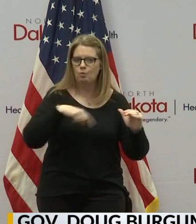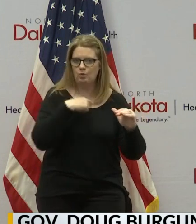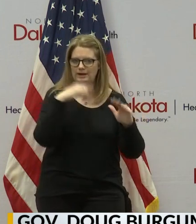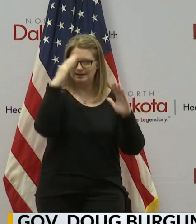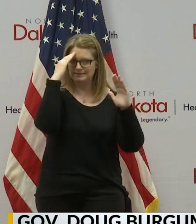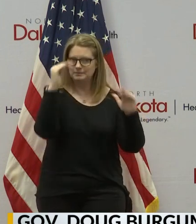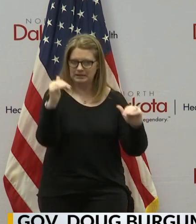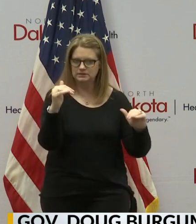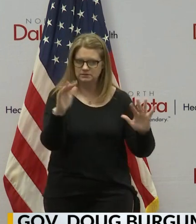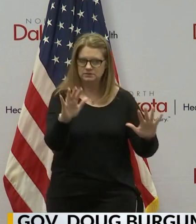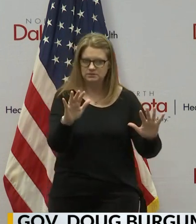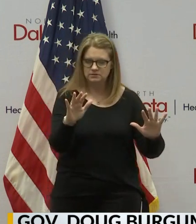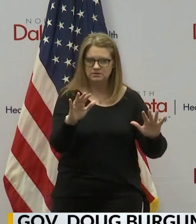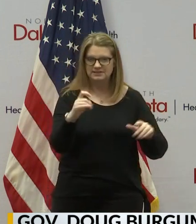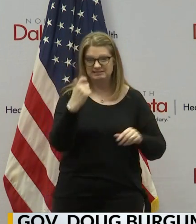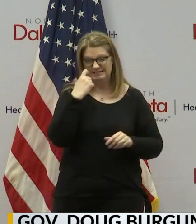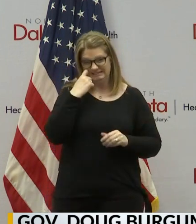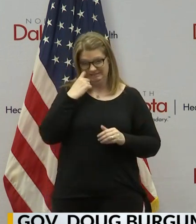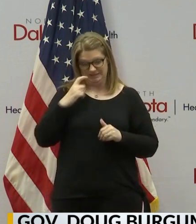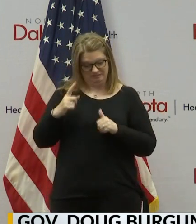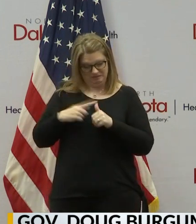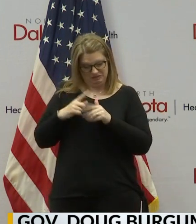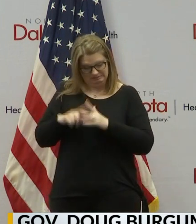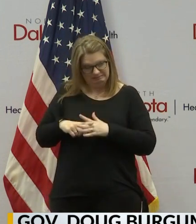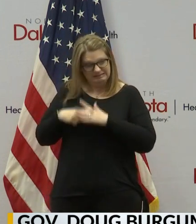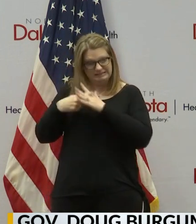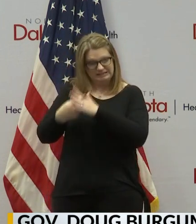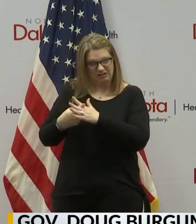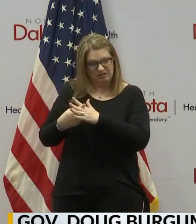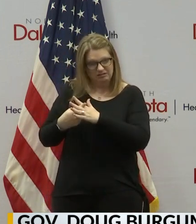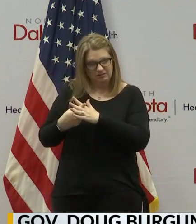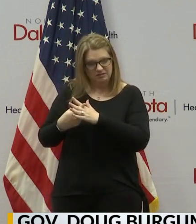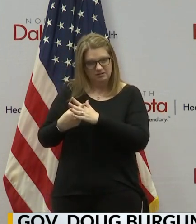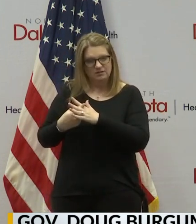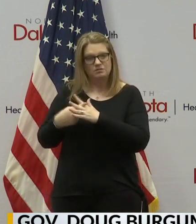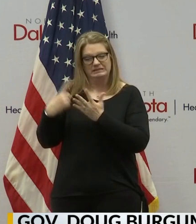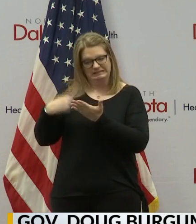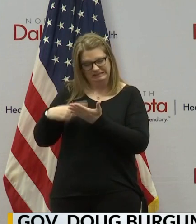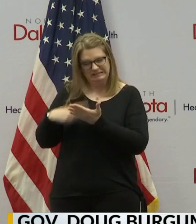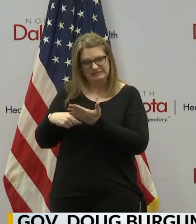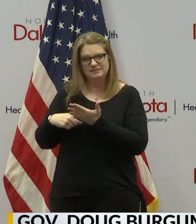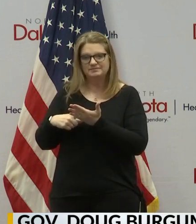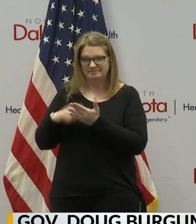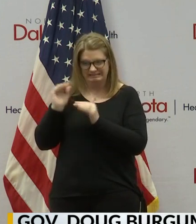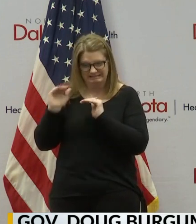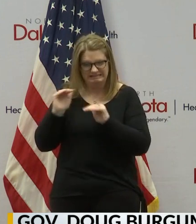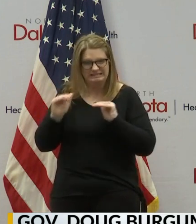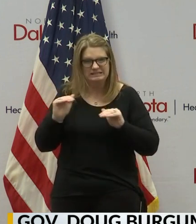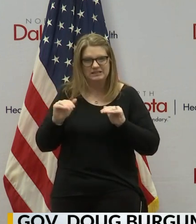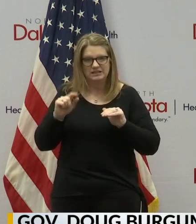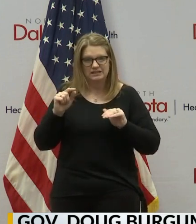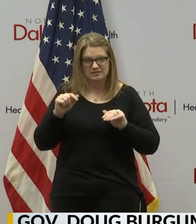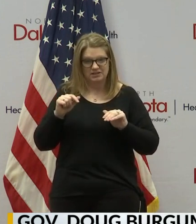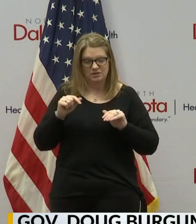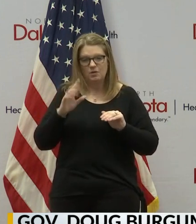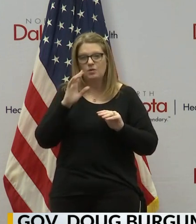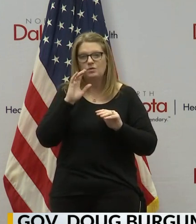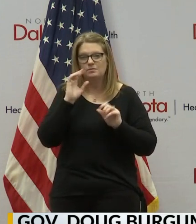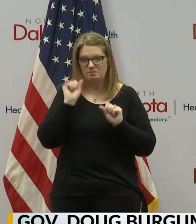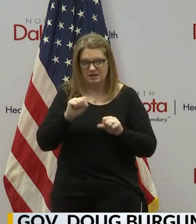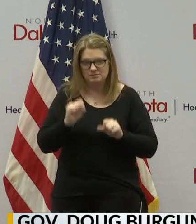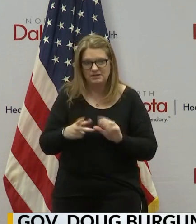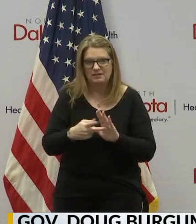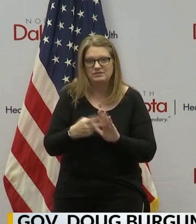from the early days of this thing that there was going to come a time when you've got something this contagious where you could have doublings